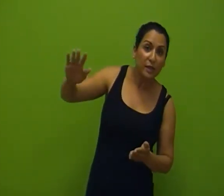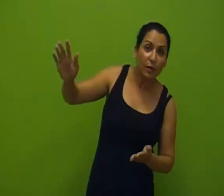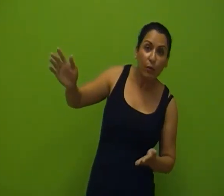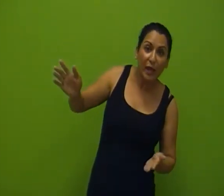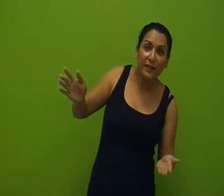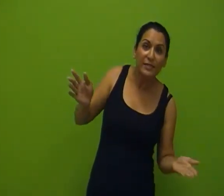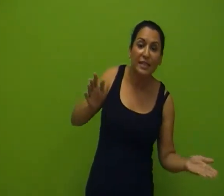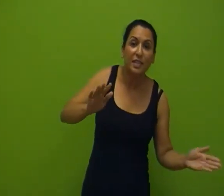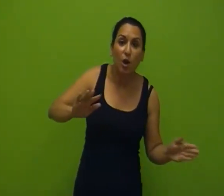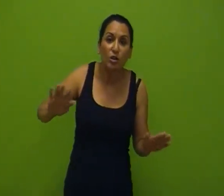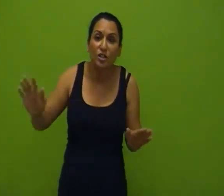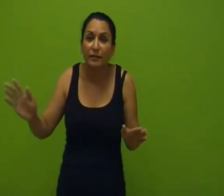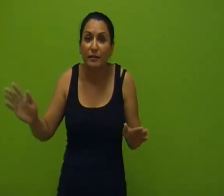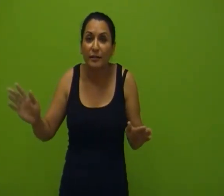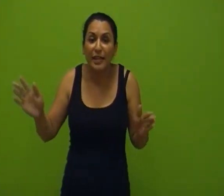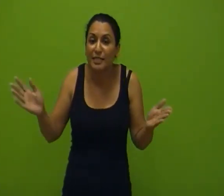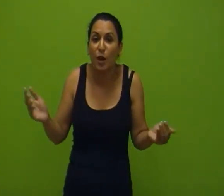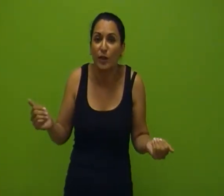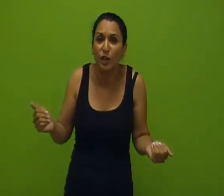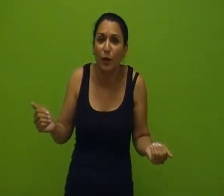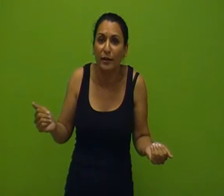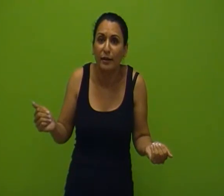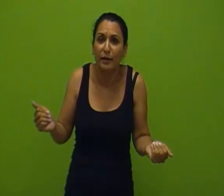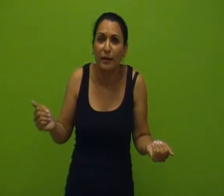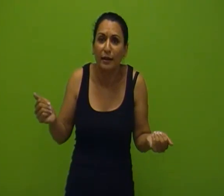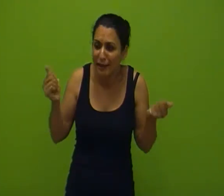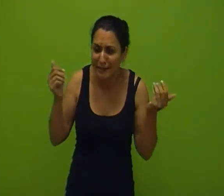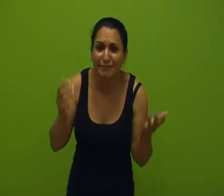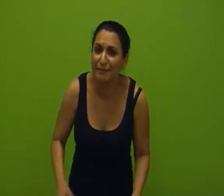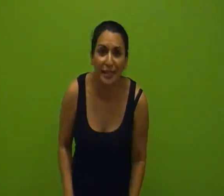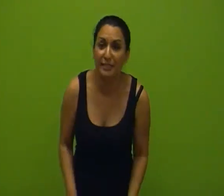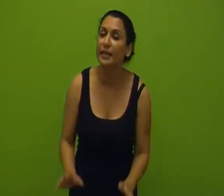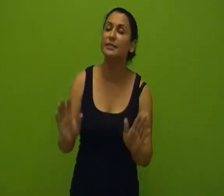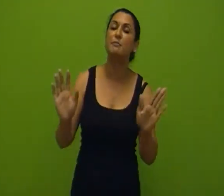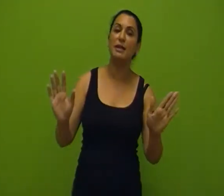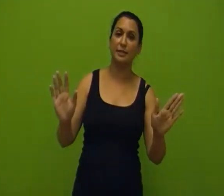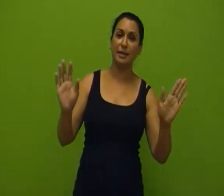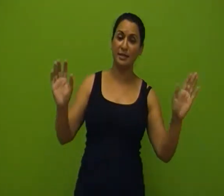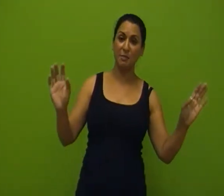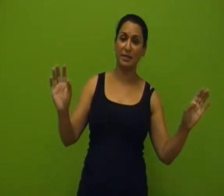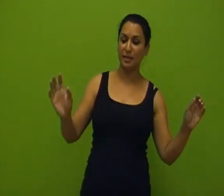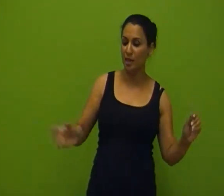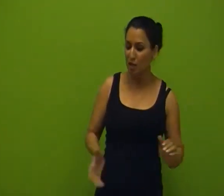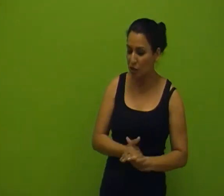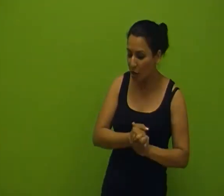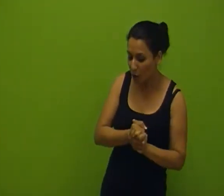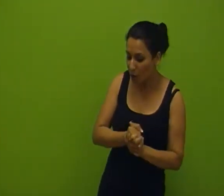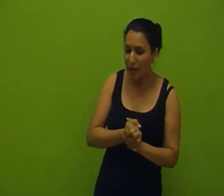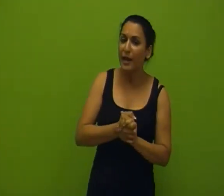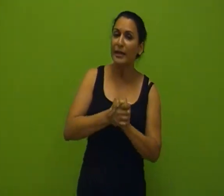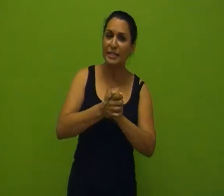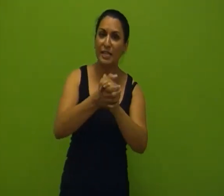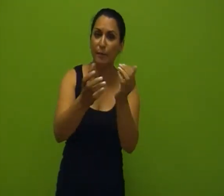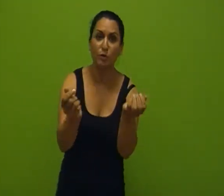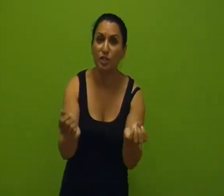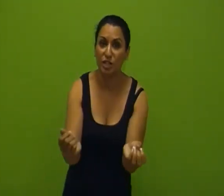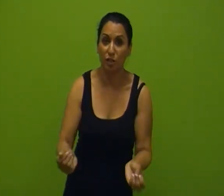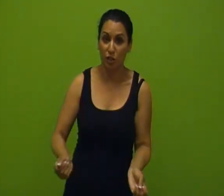rhythm of waves in the ocean. That is how they do it. It is amazing, it is amazing. So let's think about traditional